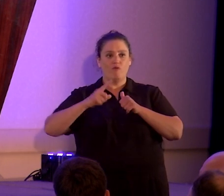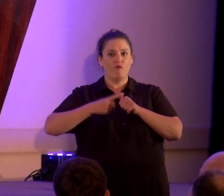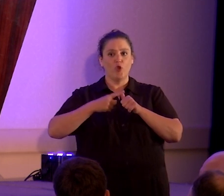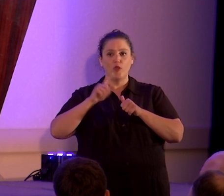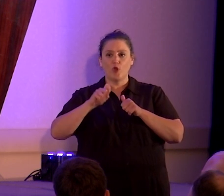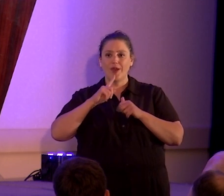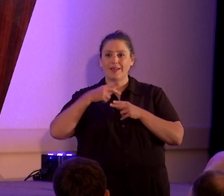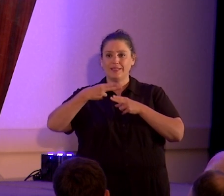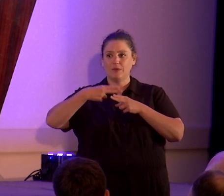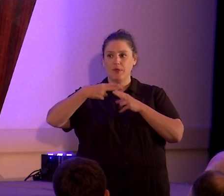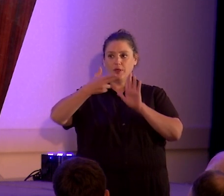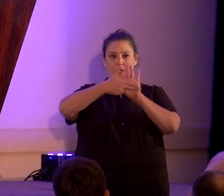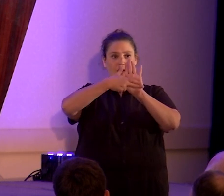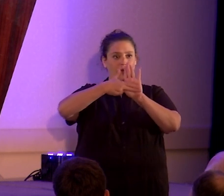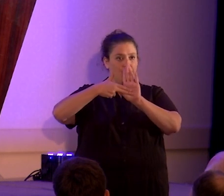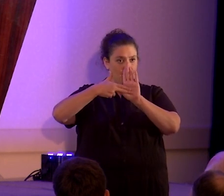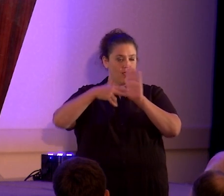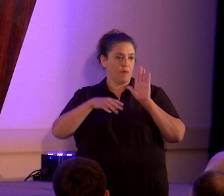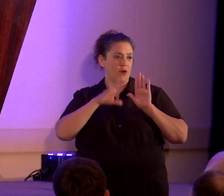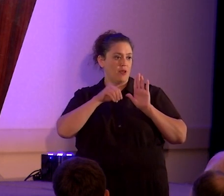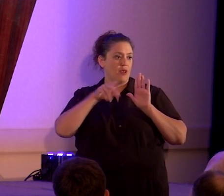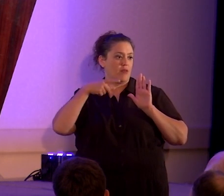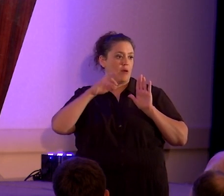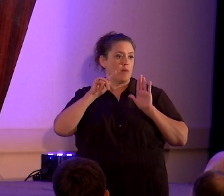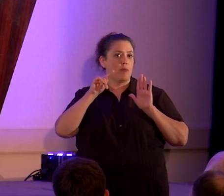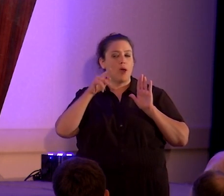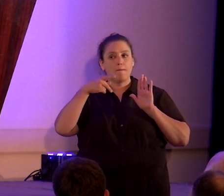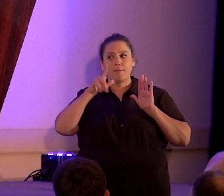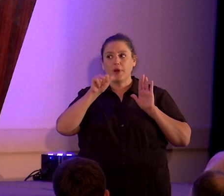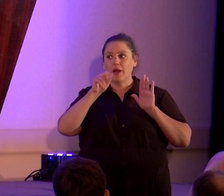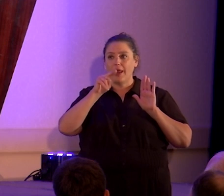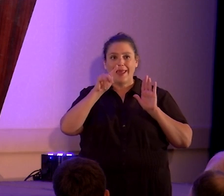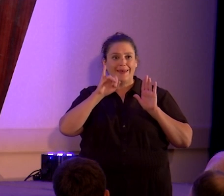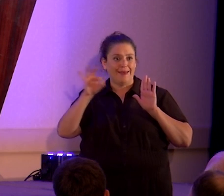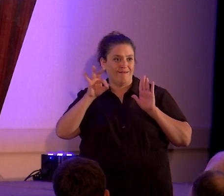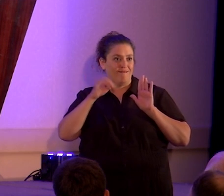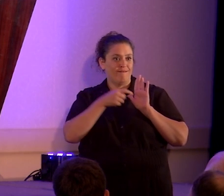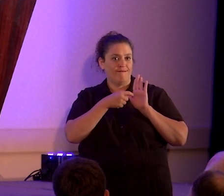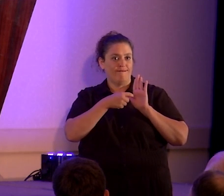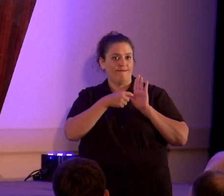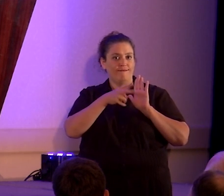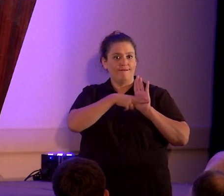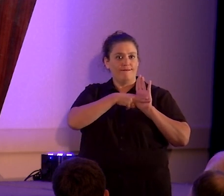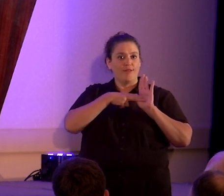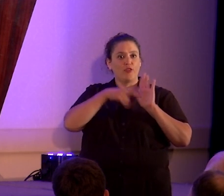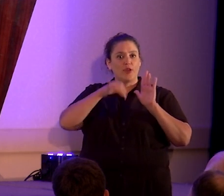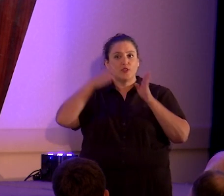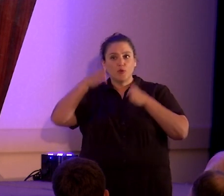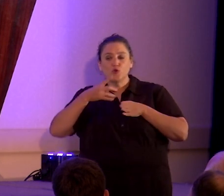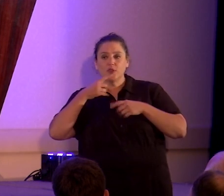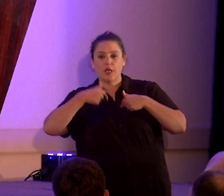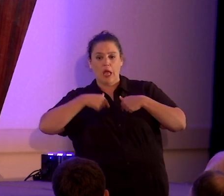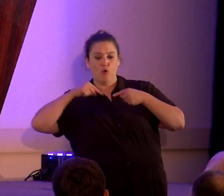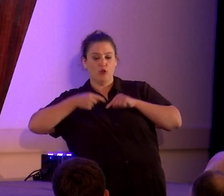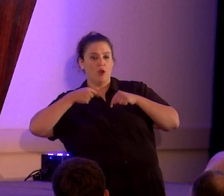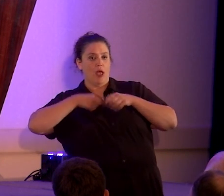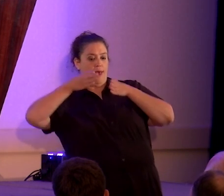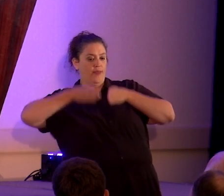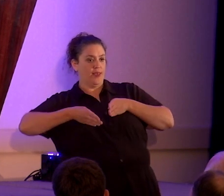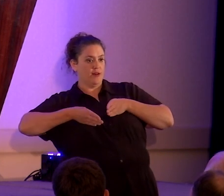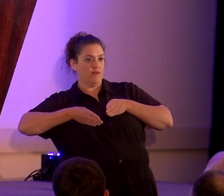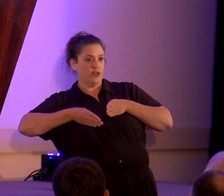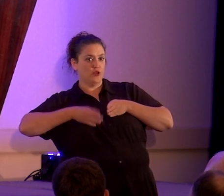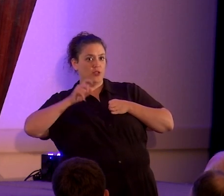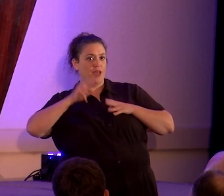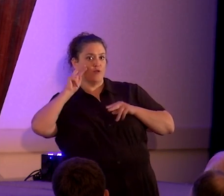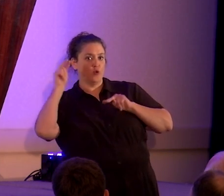to be a named plaintiff in most of these lawsuits. There has to be an individual willing to go up and say, I was injured. I, the individual, have to look at this thing.